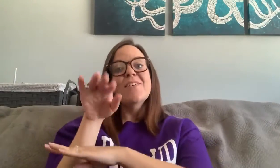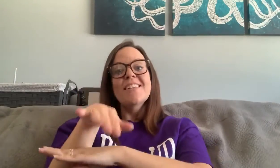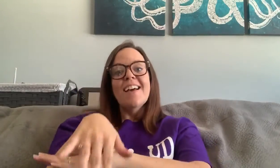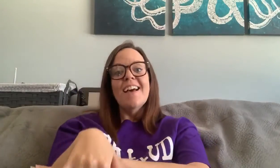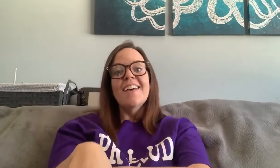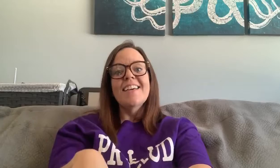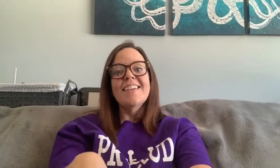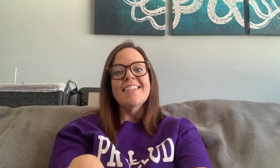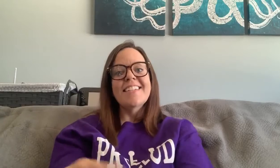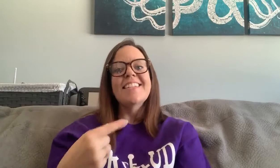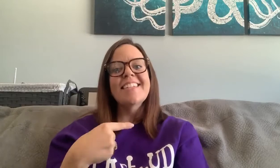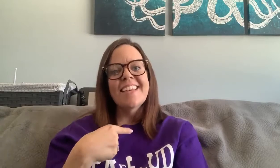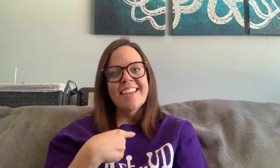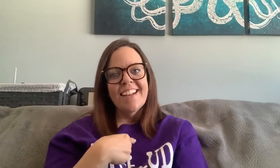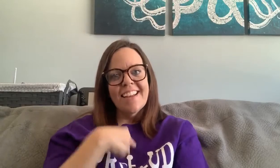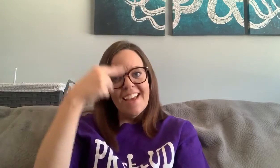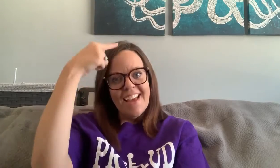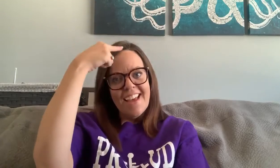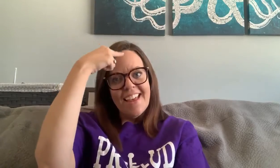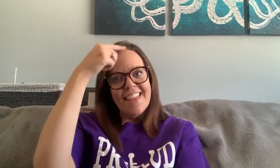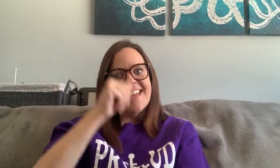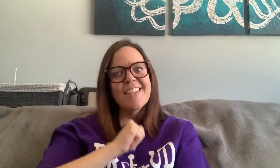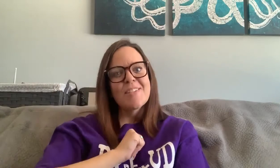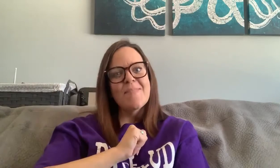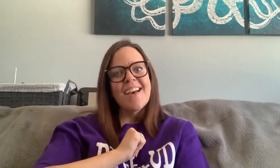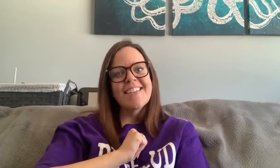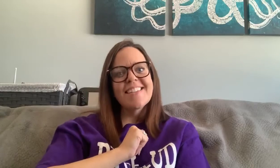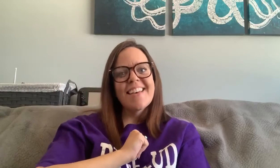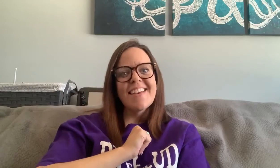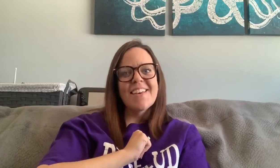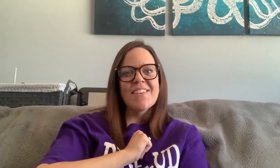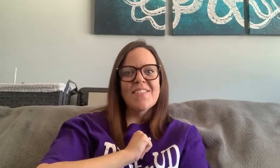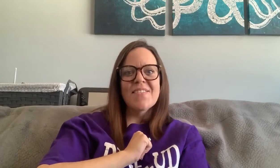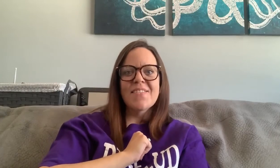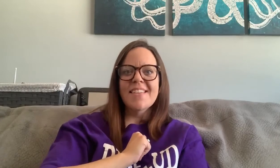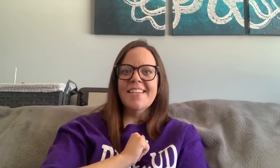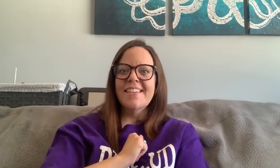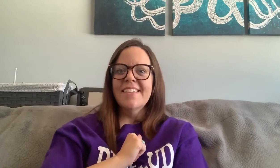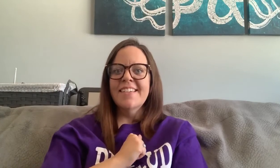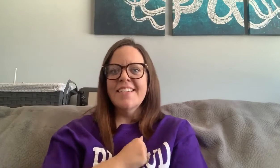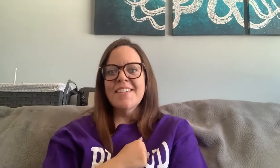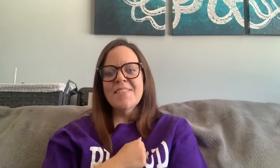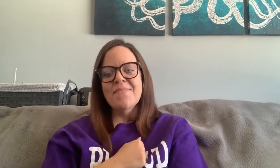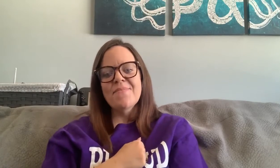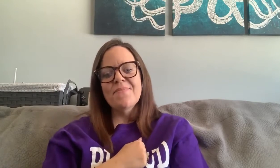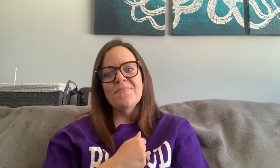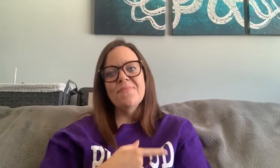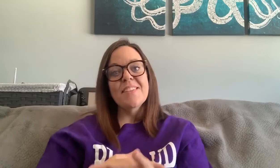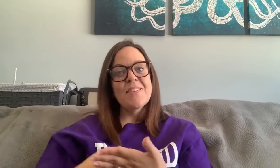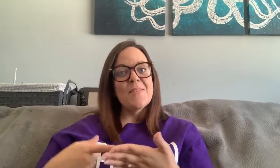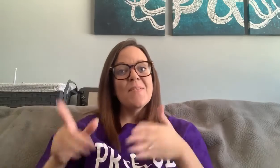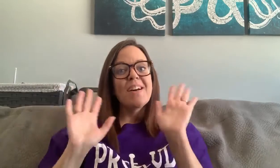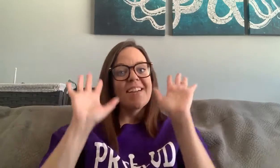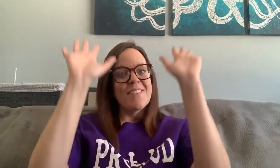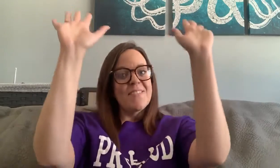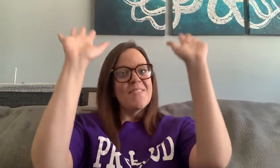night, and I think to myself, what a